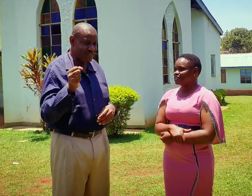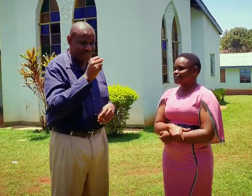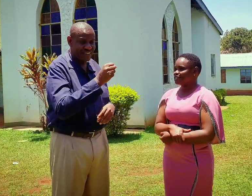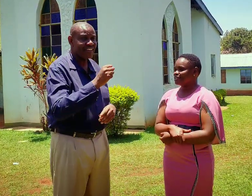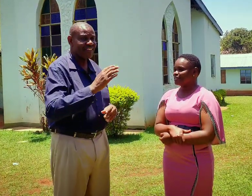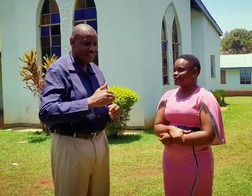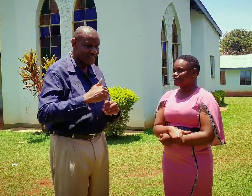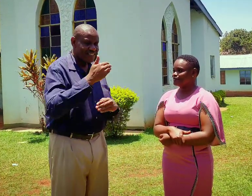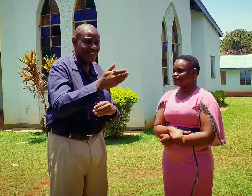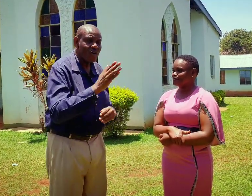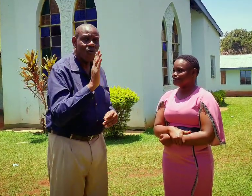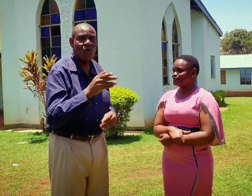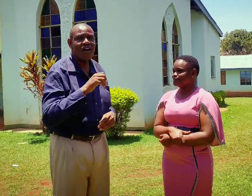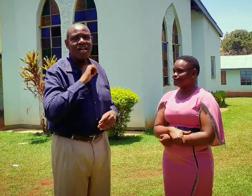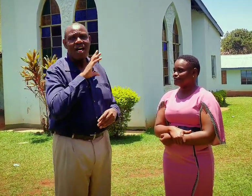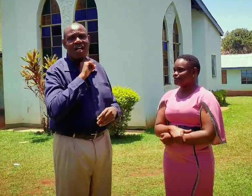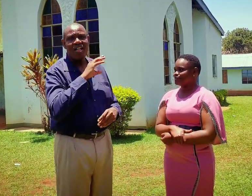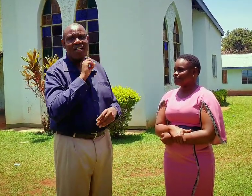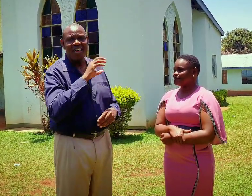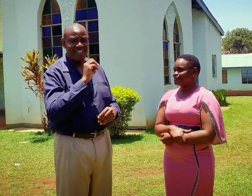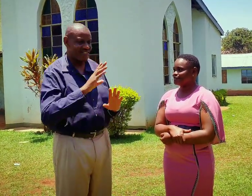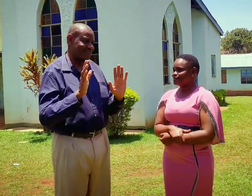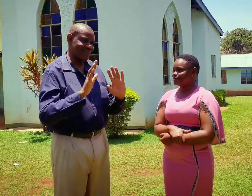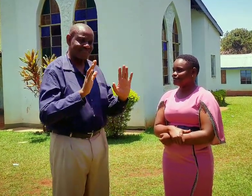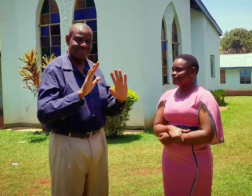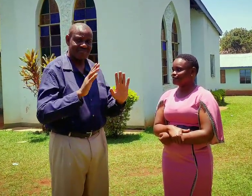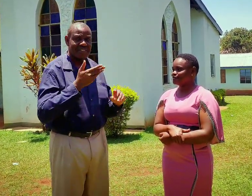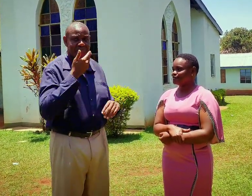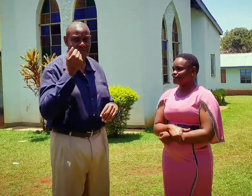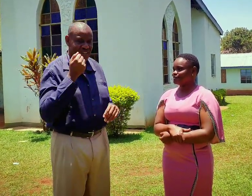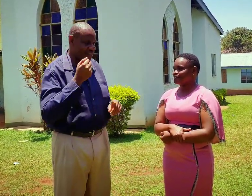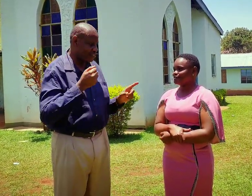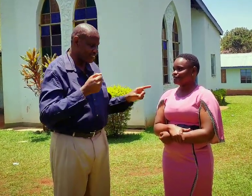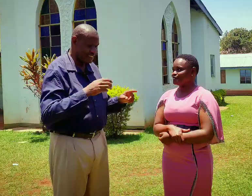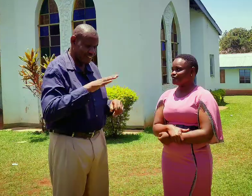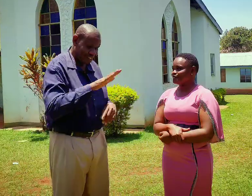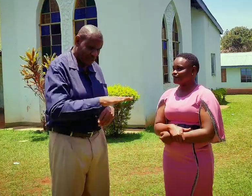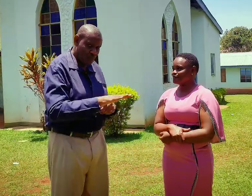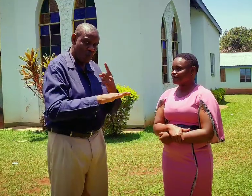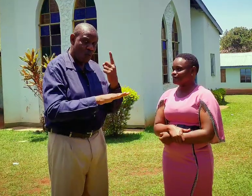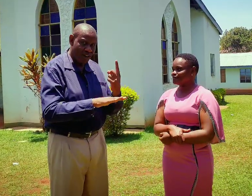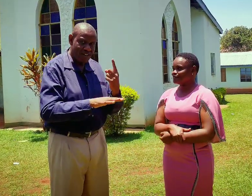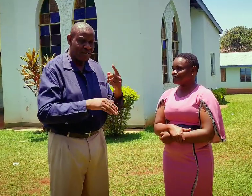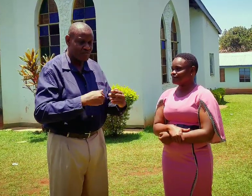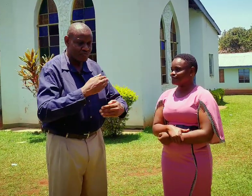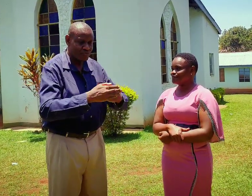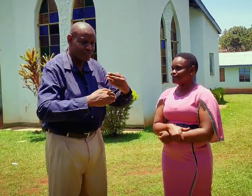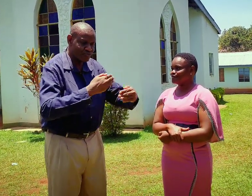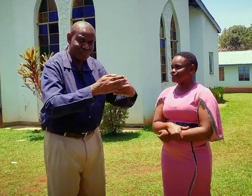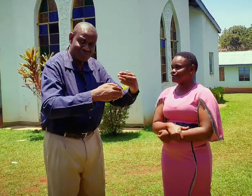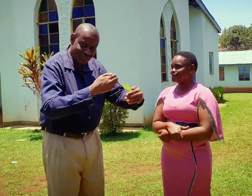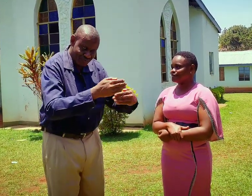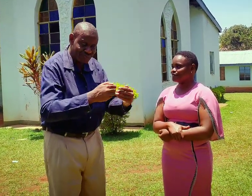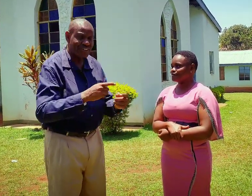to appoint a deaf person, don't complain, better start with one step, and progress,